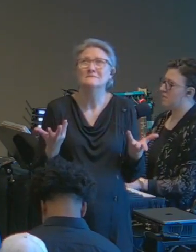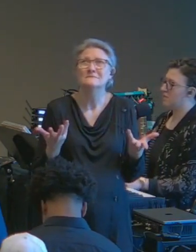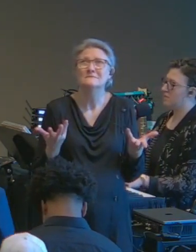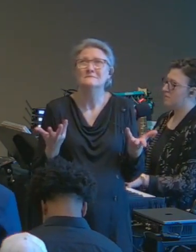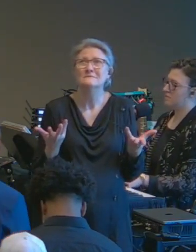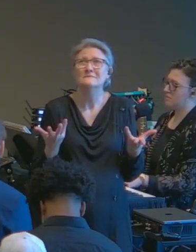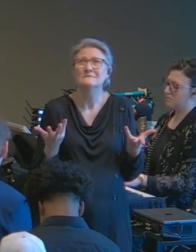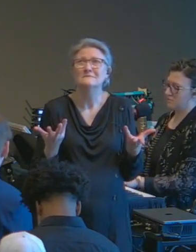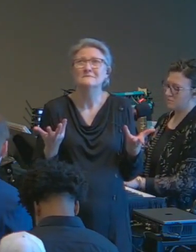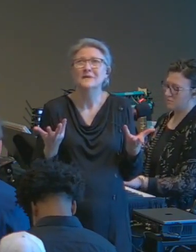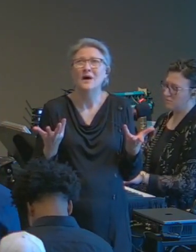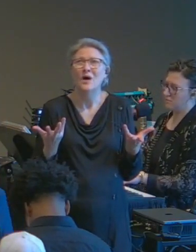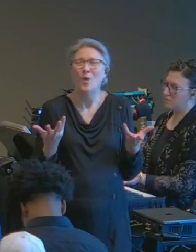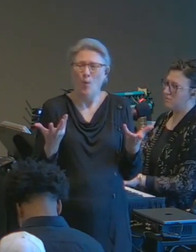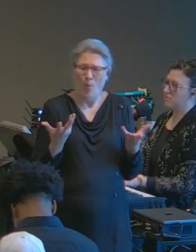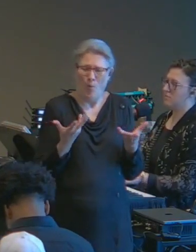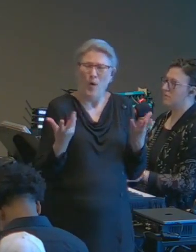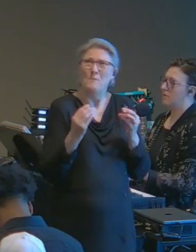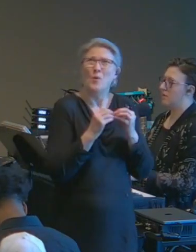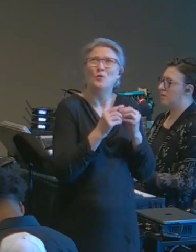what am I missing God